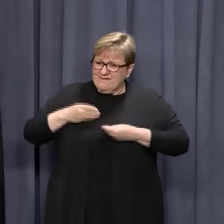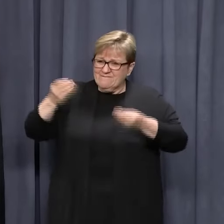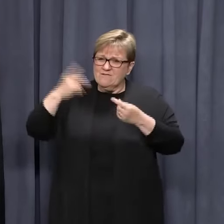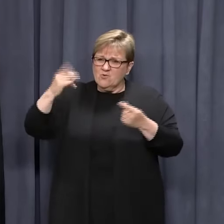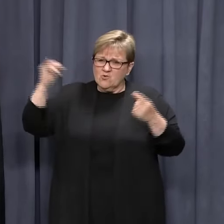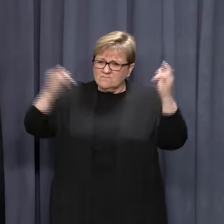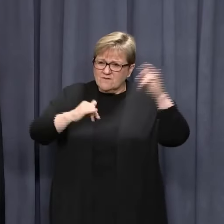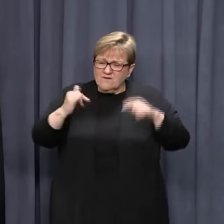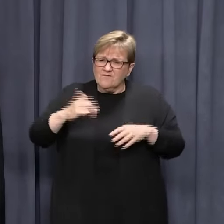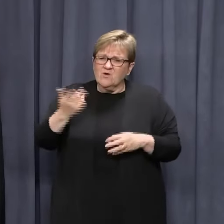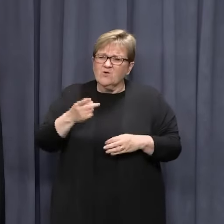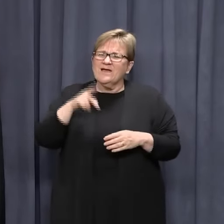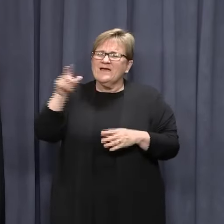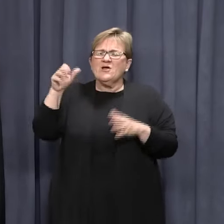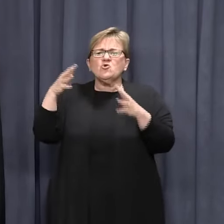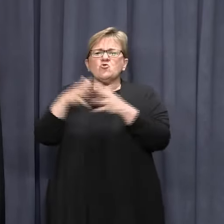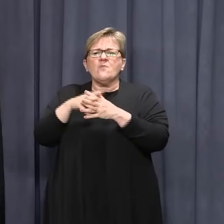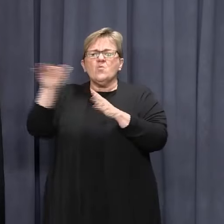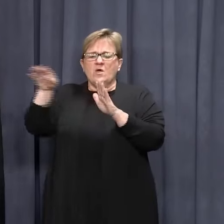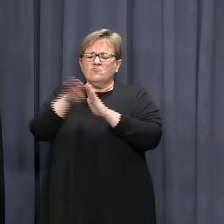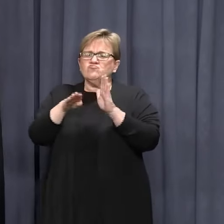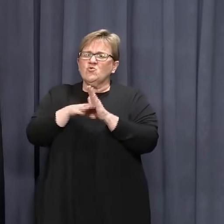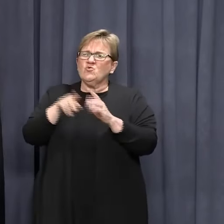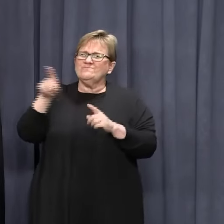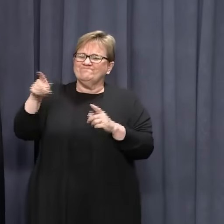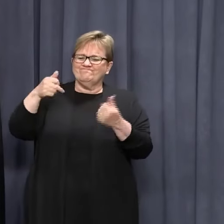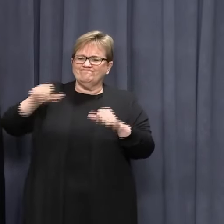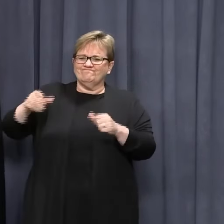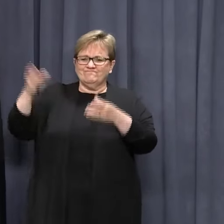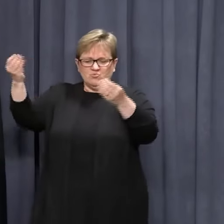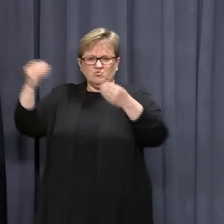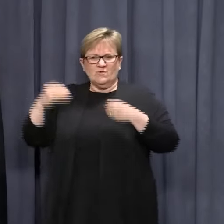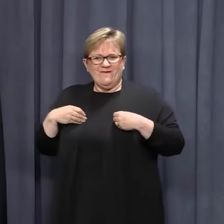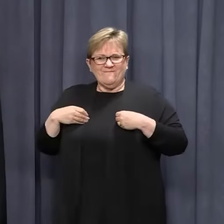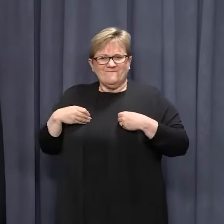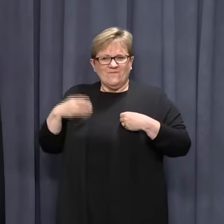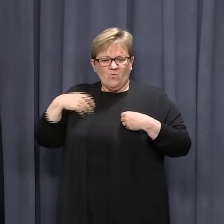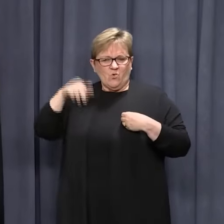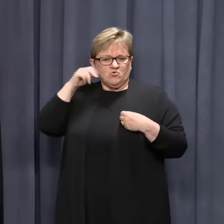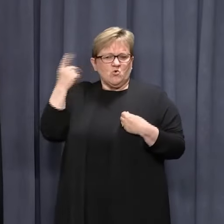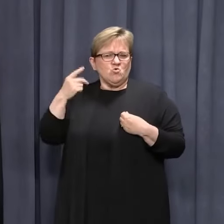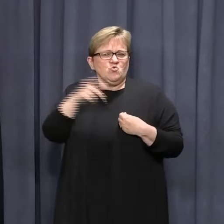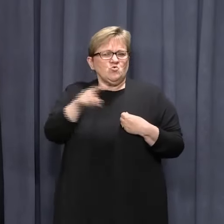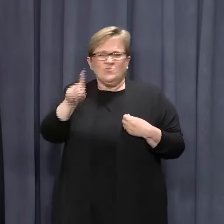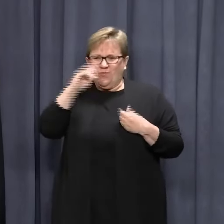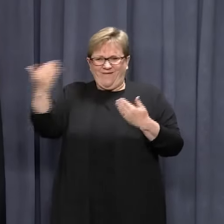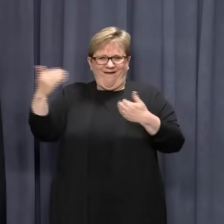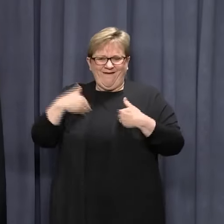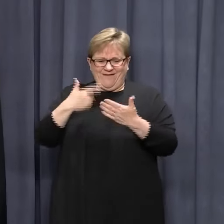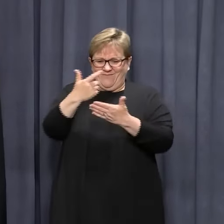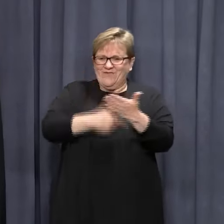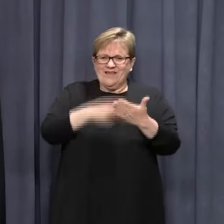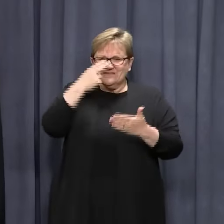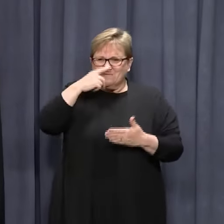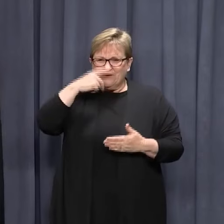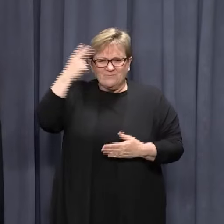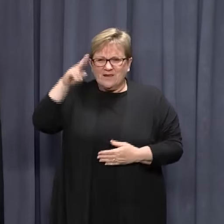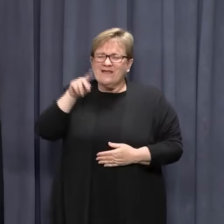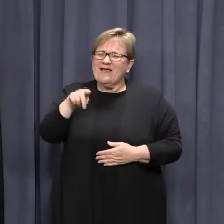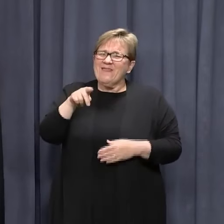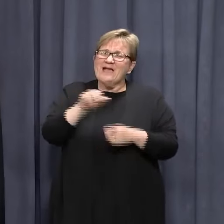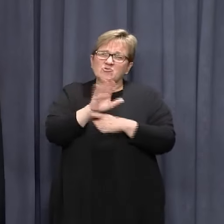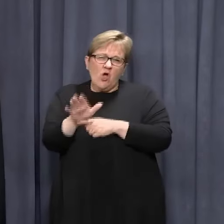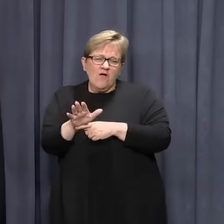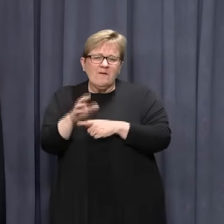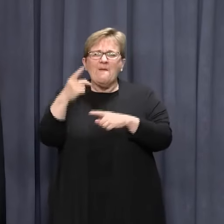I think it's basically an issue of Commonwealth regulation that would allow for manifests so that we get to know who's coming from another state. Partly it's a COVID